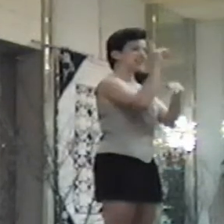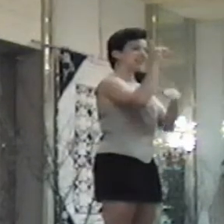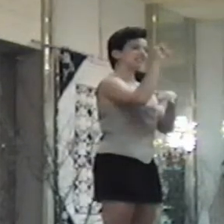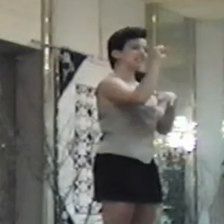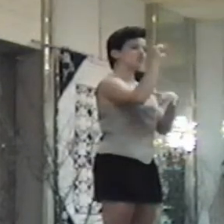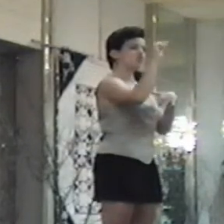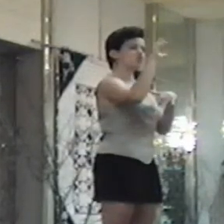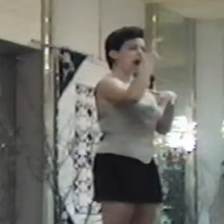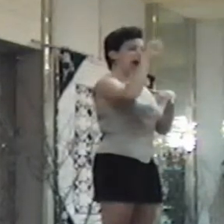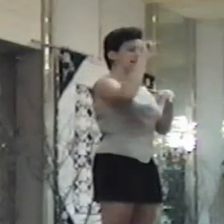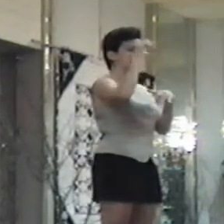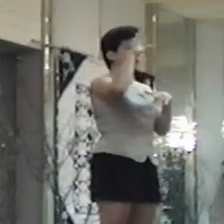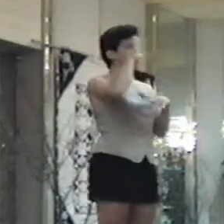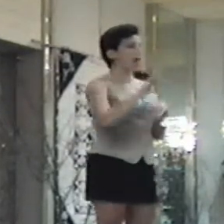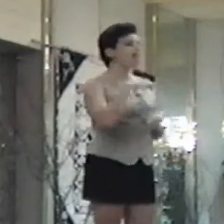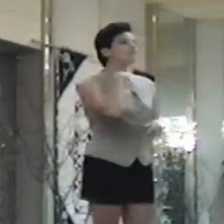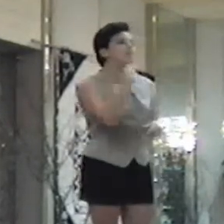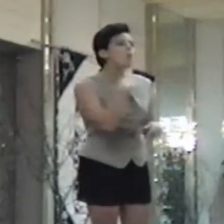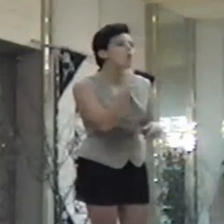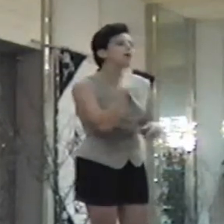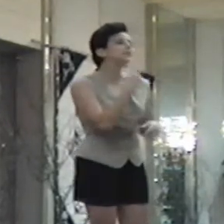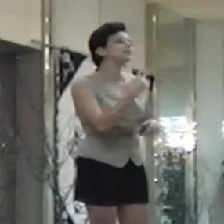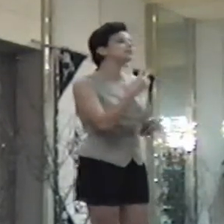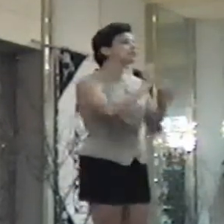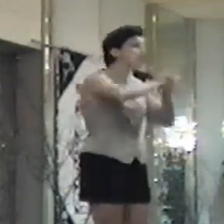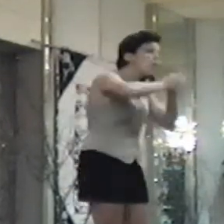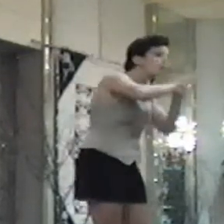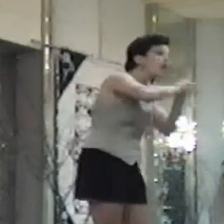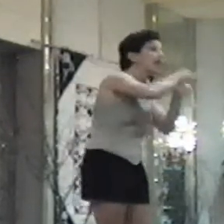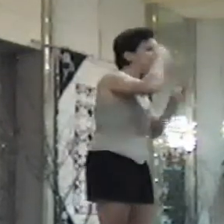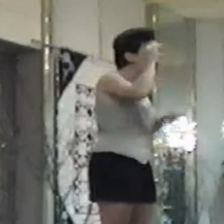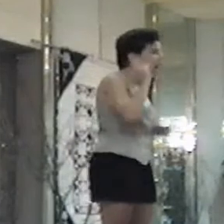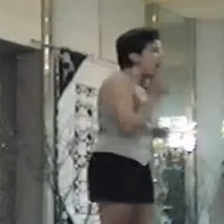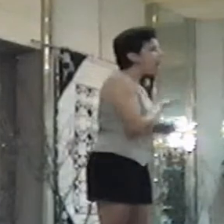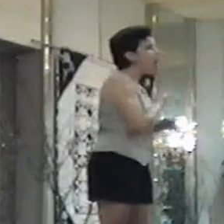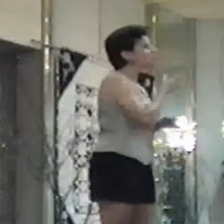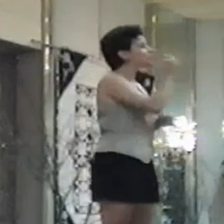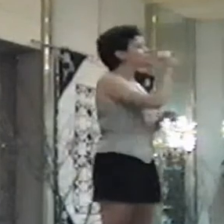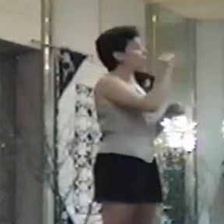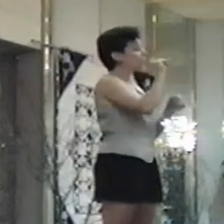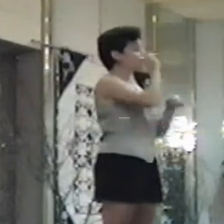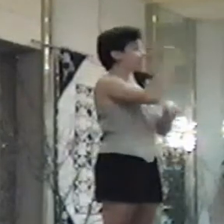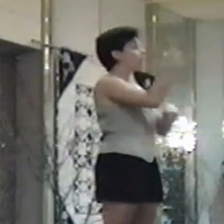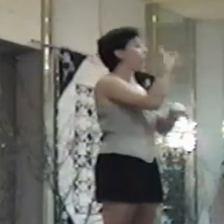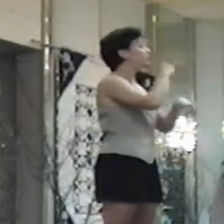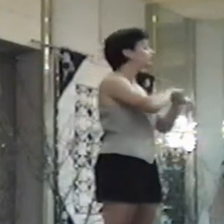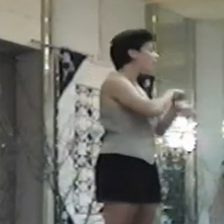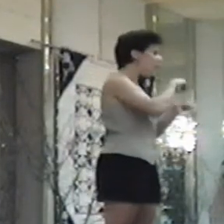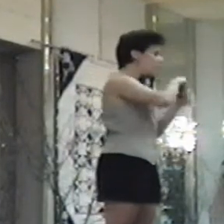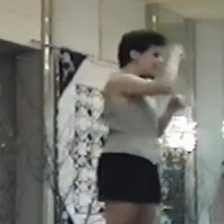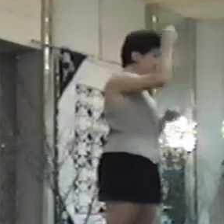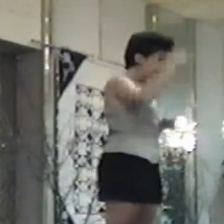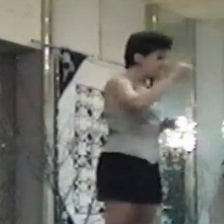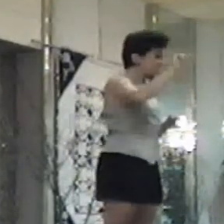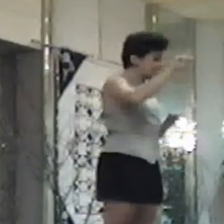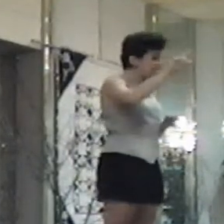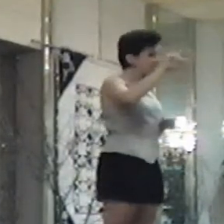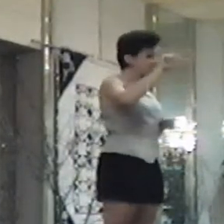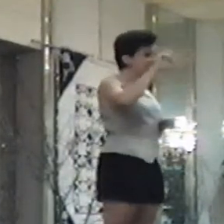So, it was kind of distracting. You could be distracted by the voice that was interpreting for us. So, for the first time in